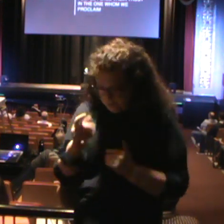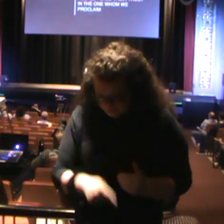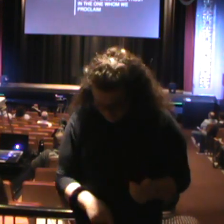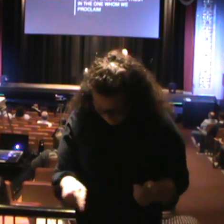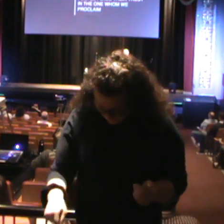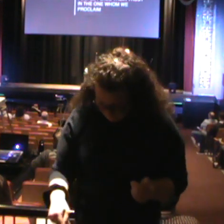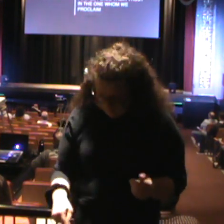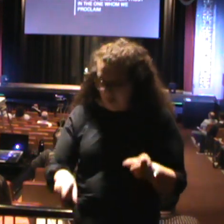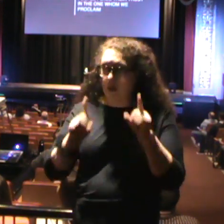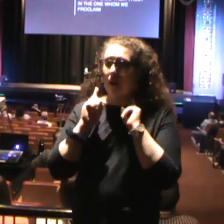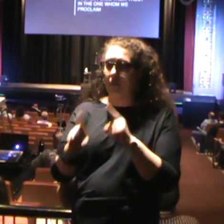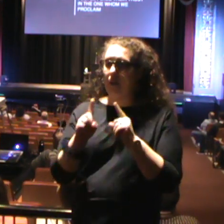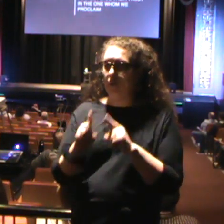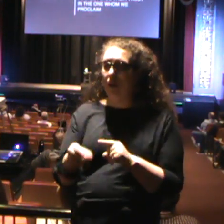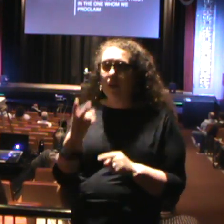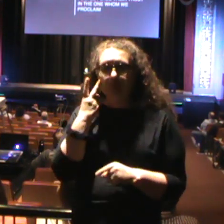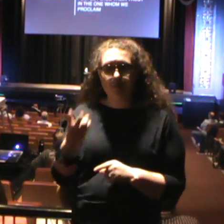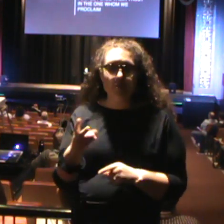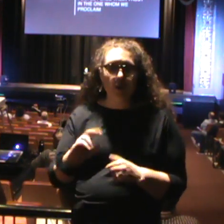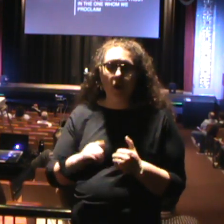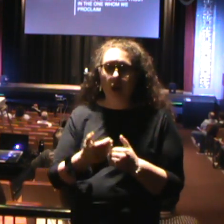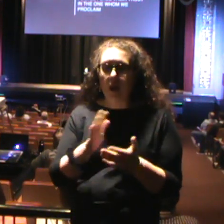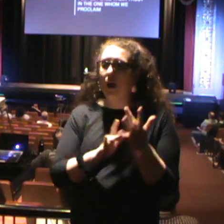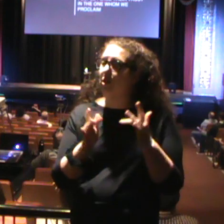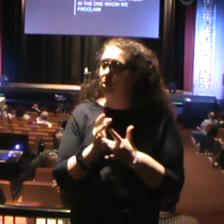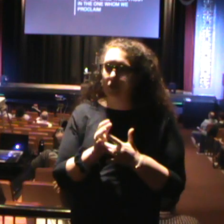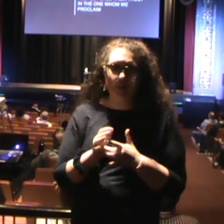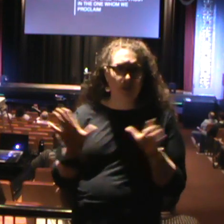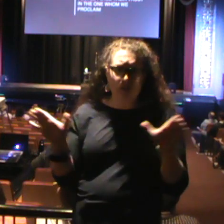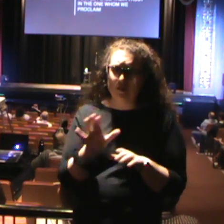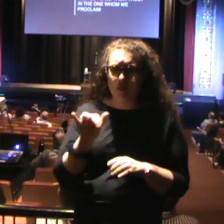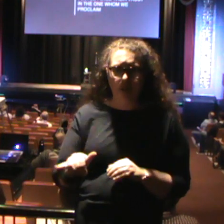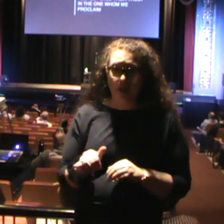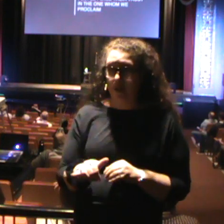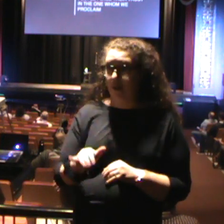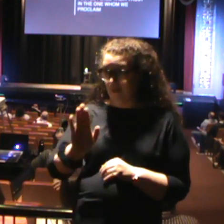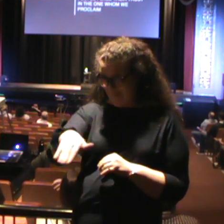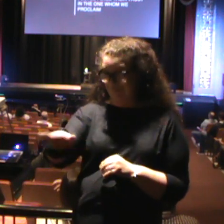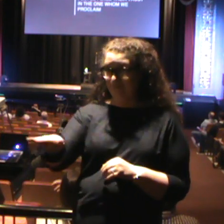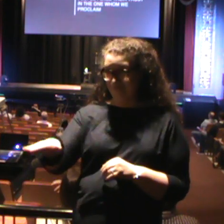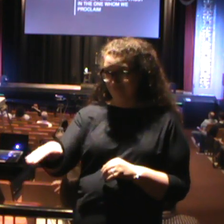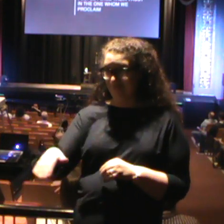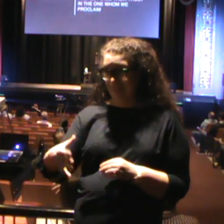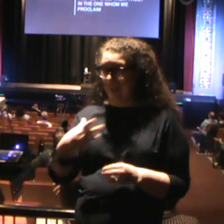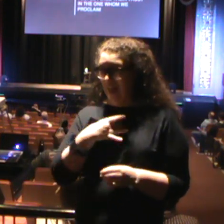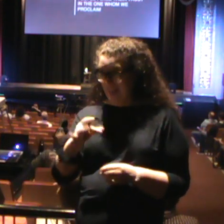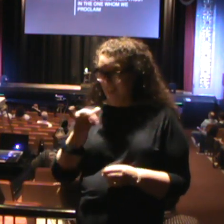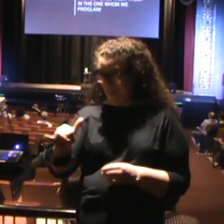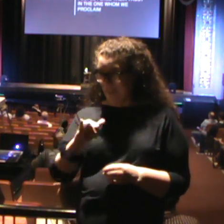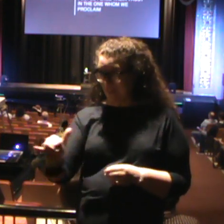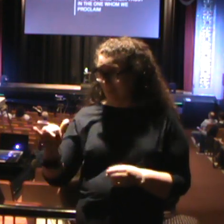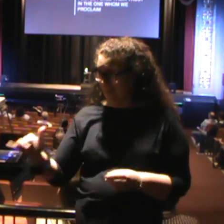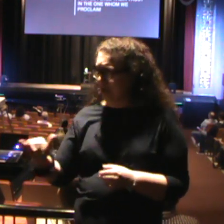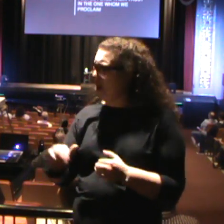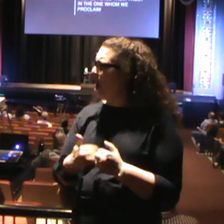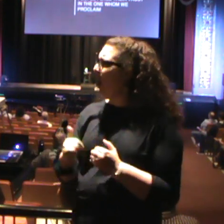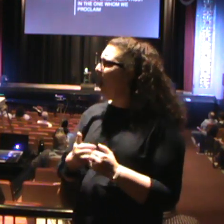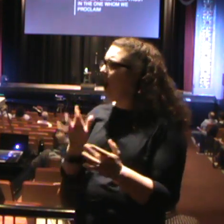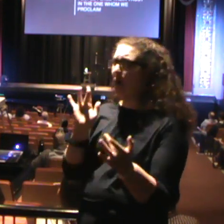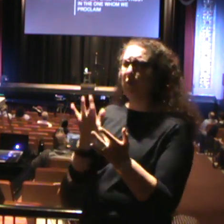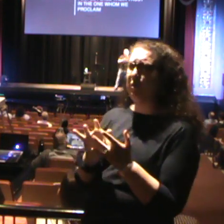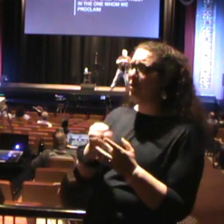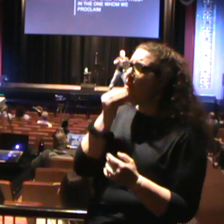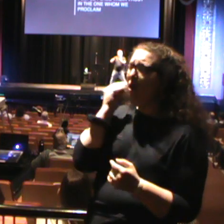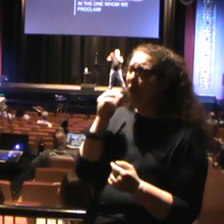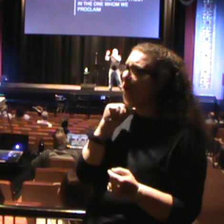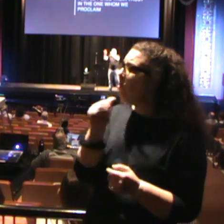They got to go out and see how Jesus did it. And I'm telling you, like some of you are like, how do we reach the homeless?